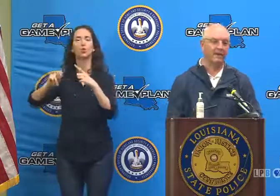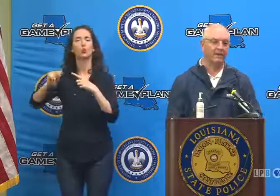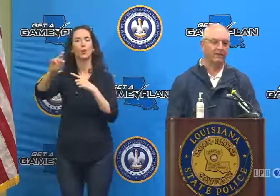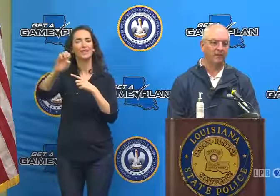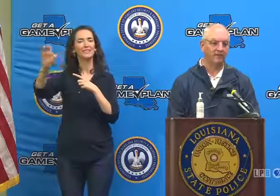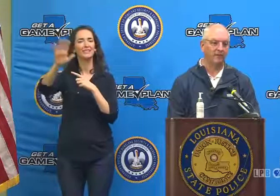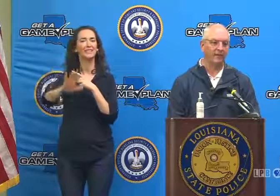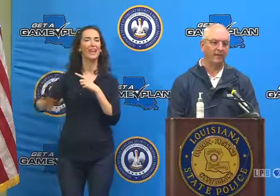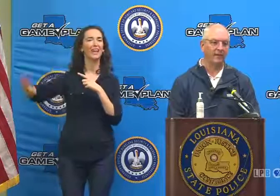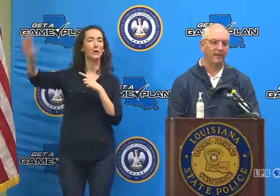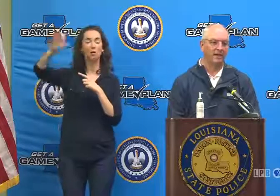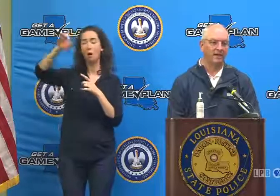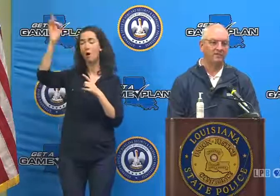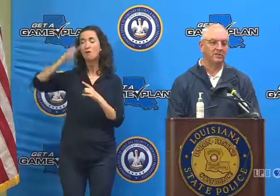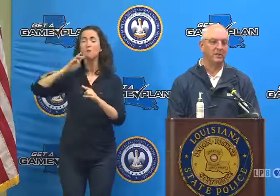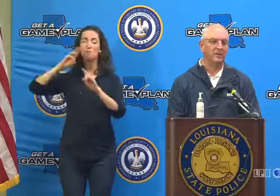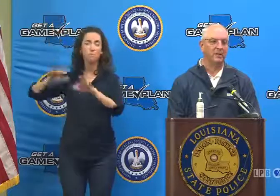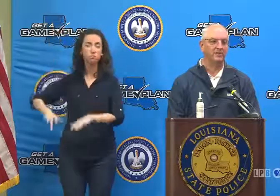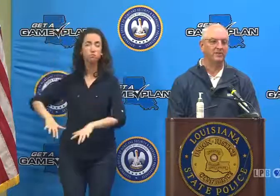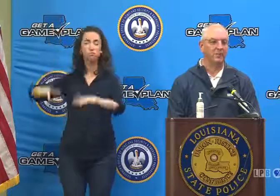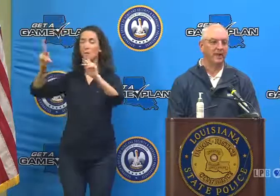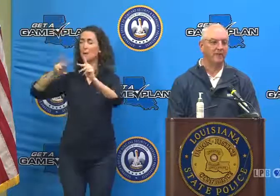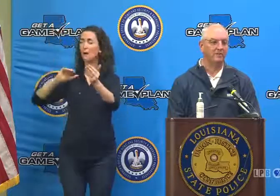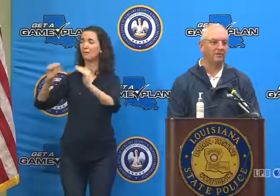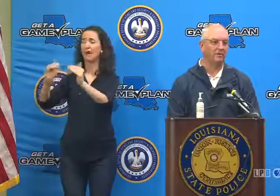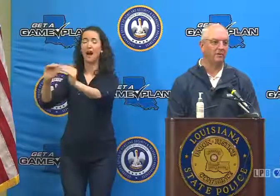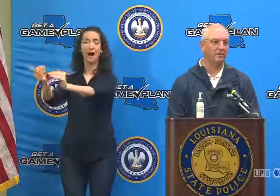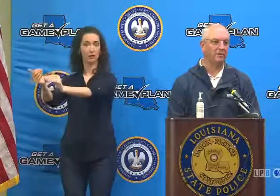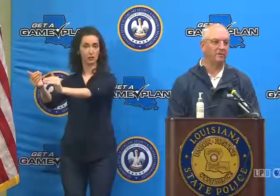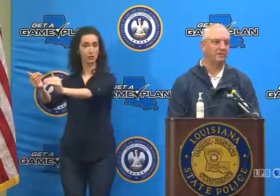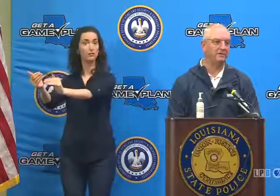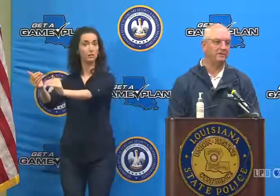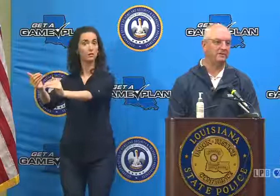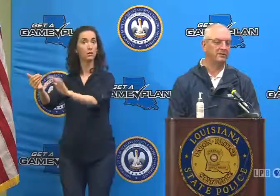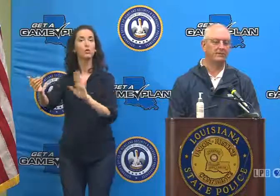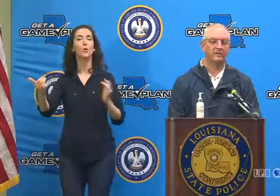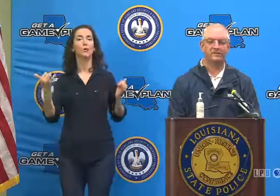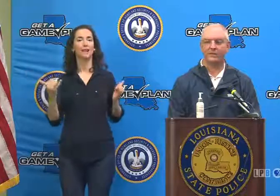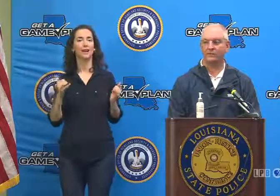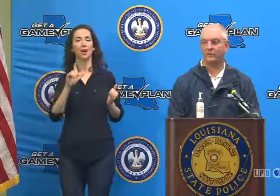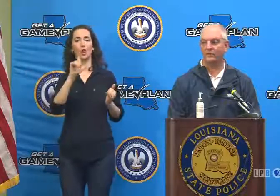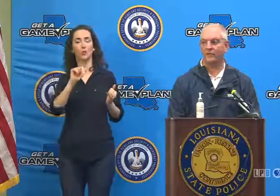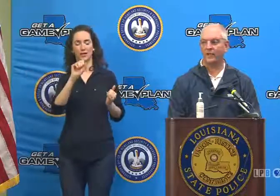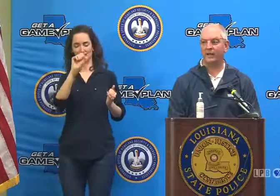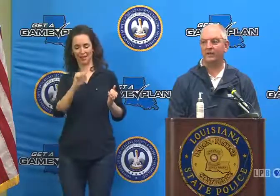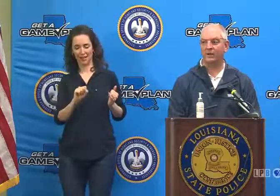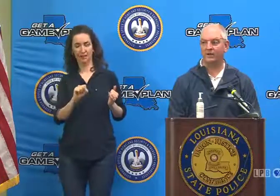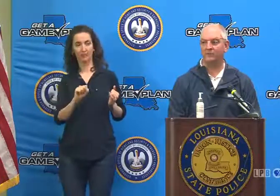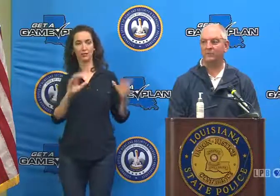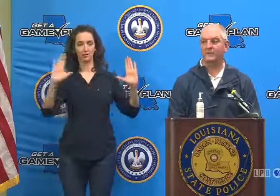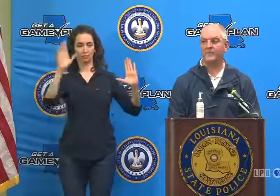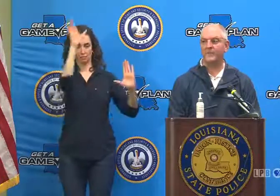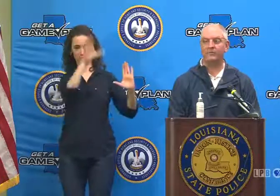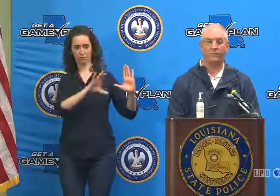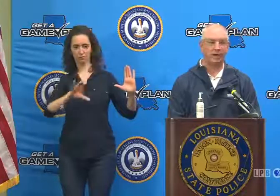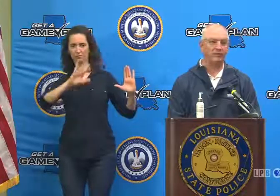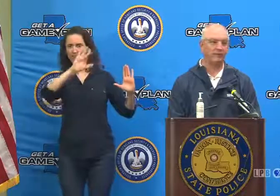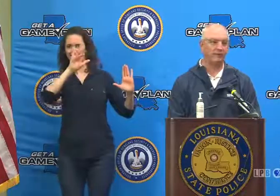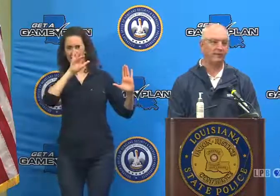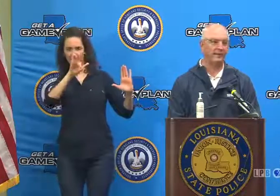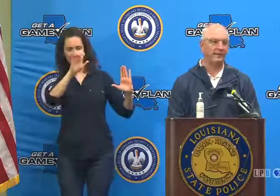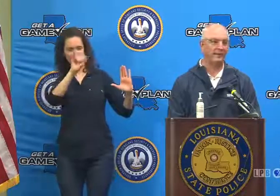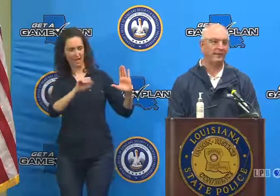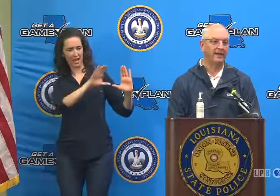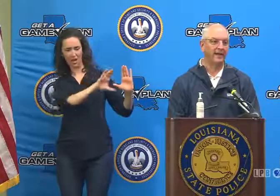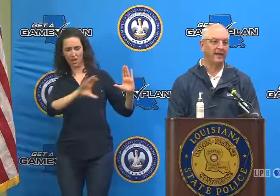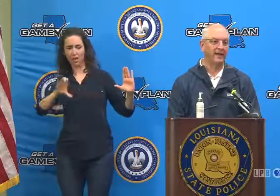flash flooding. So we've been given a forecast across central and south Louisiana that calls for an awful